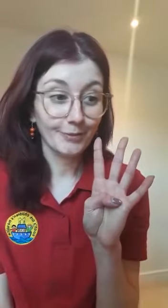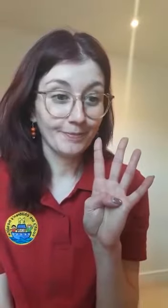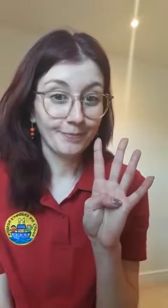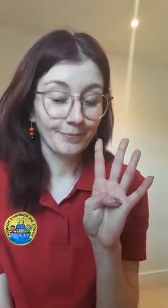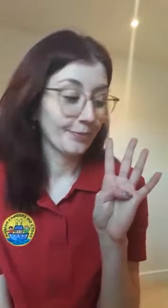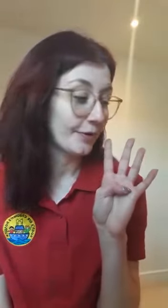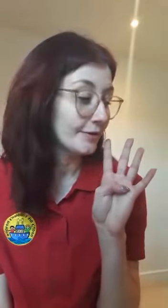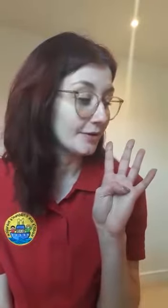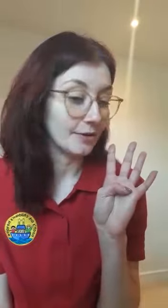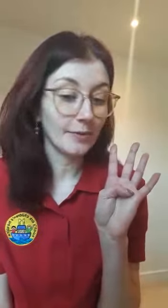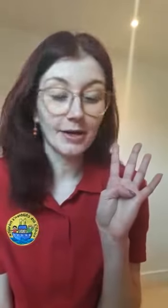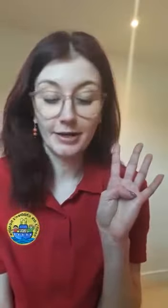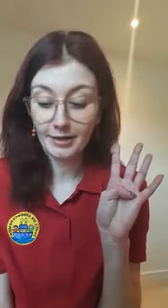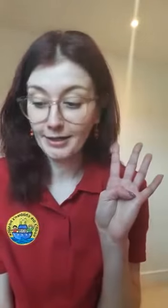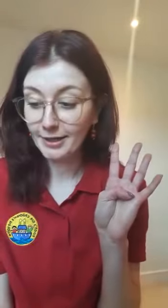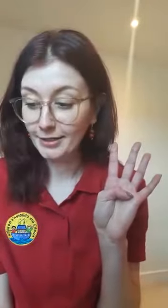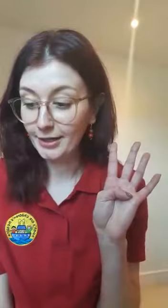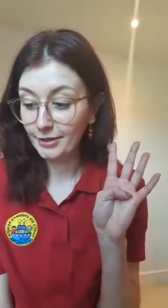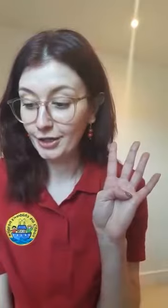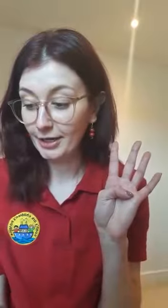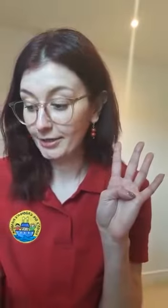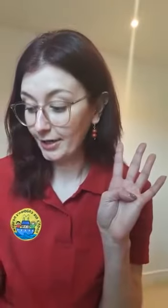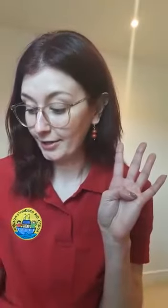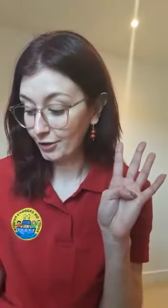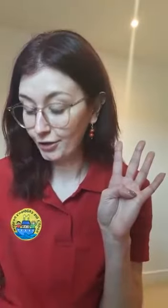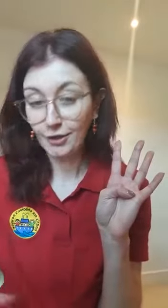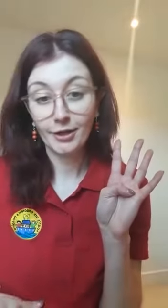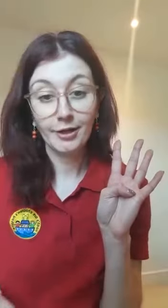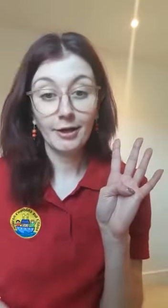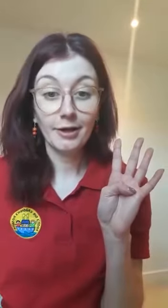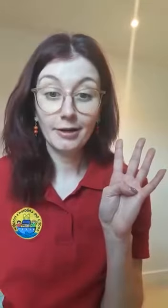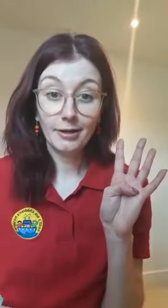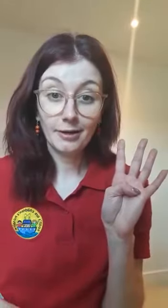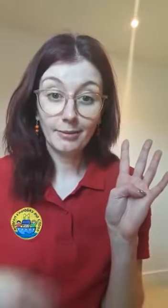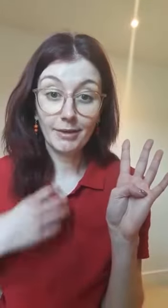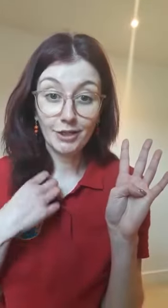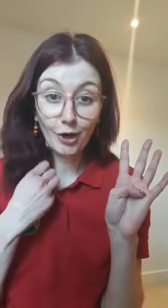So what can I touch? I can touch my top.